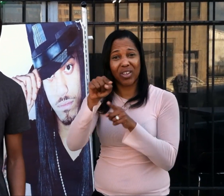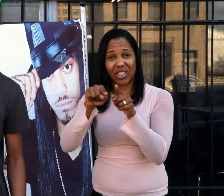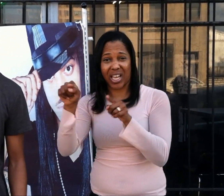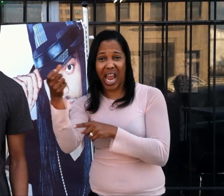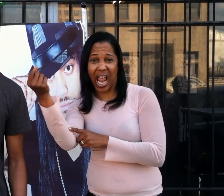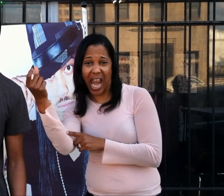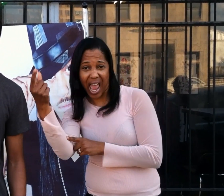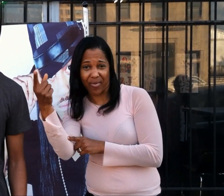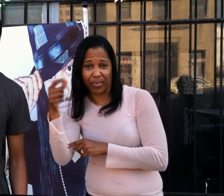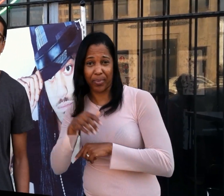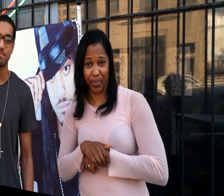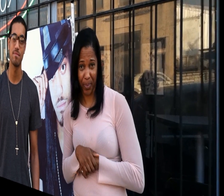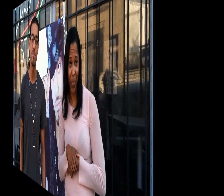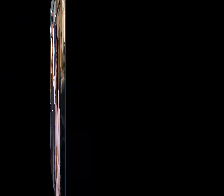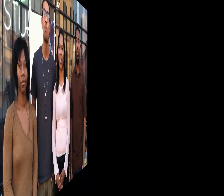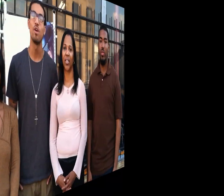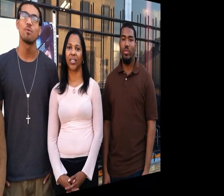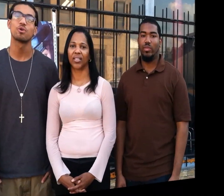p.m.